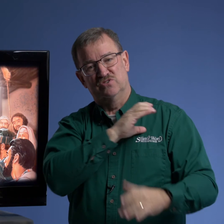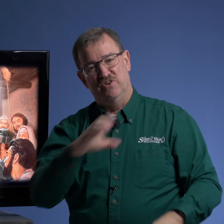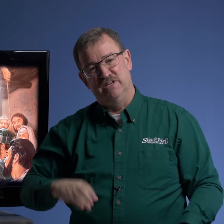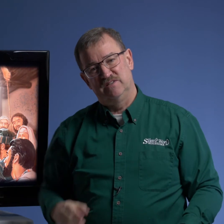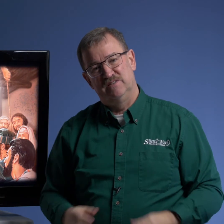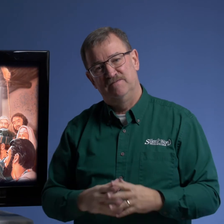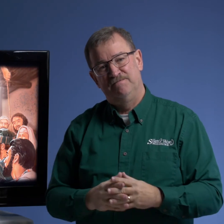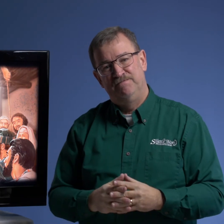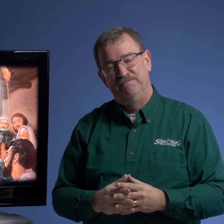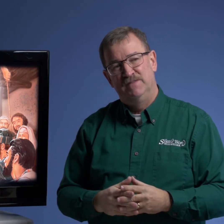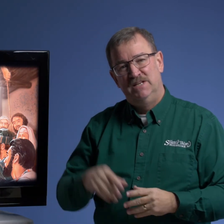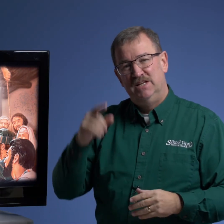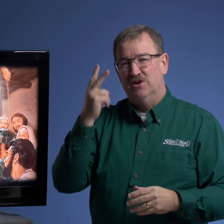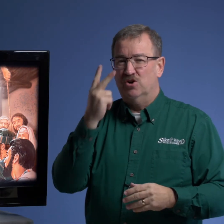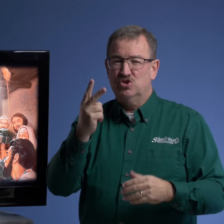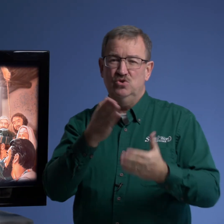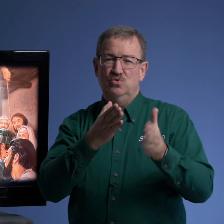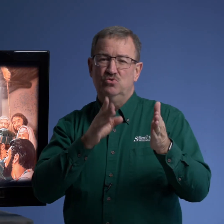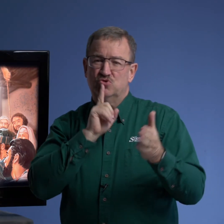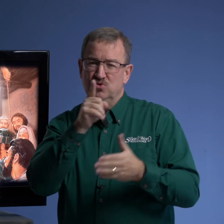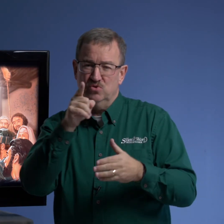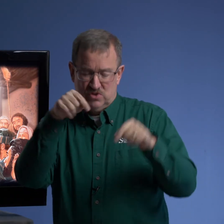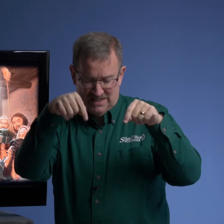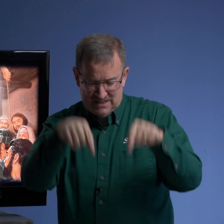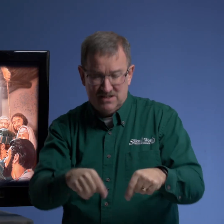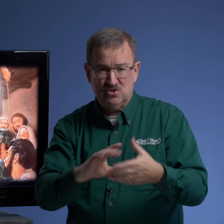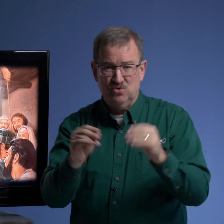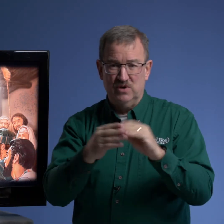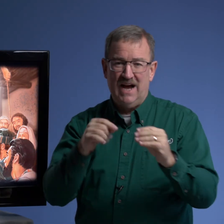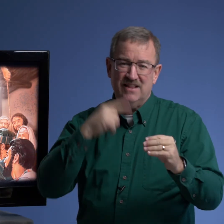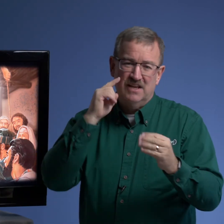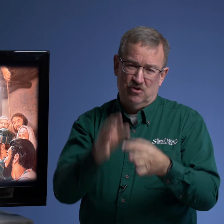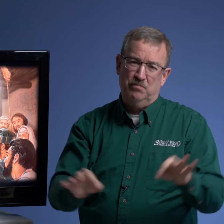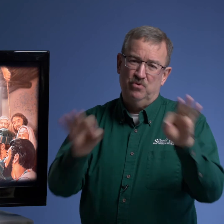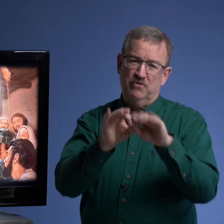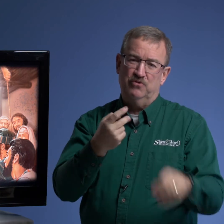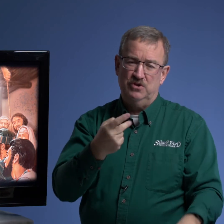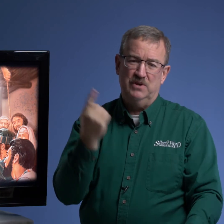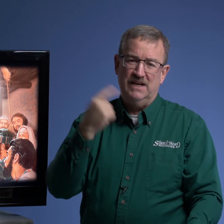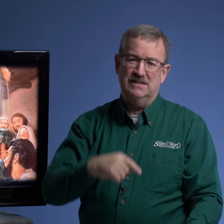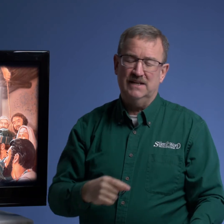christ there are two truths in this story i think are important for you and i today